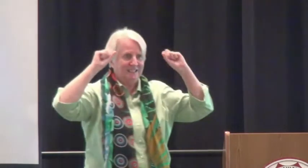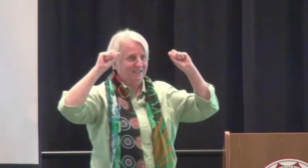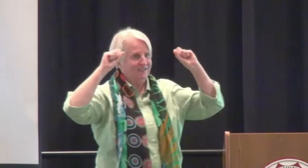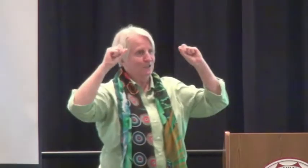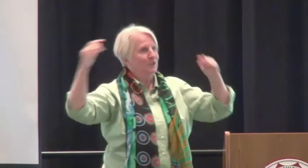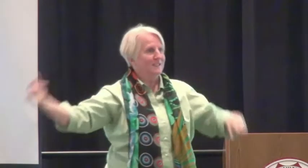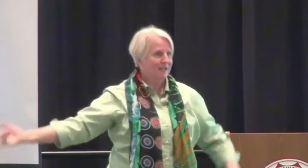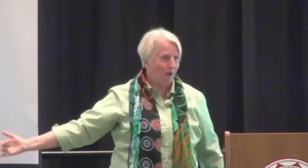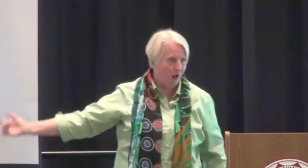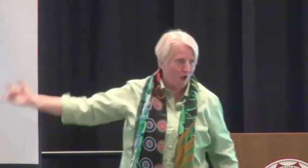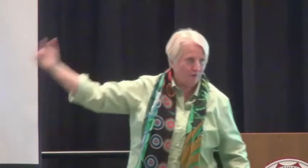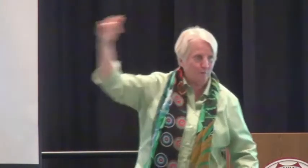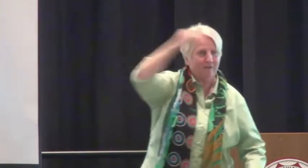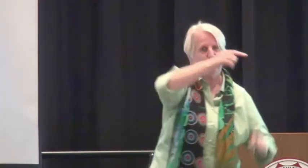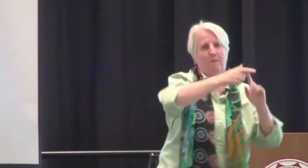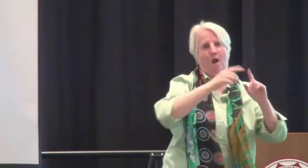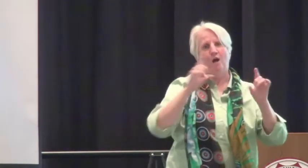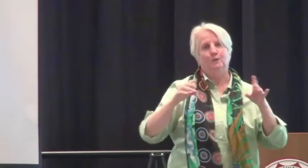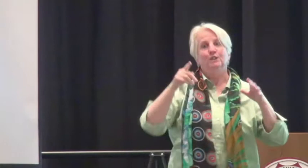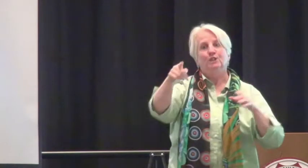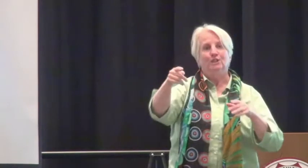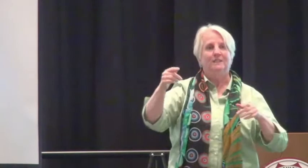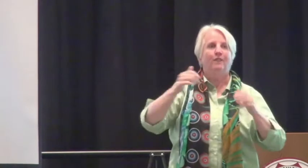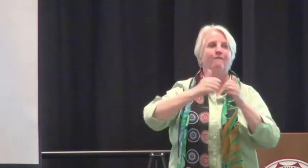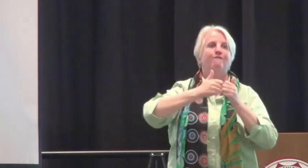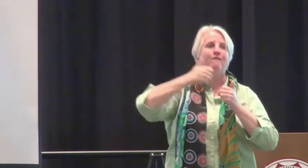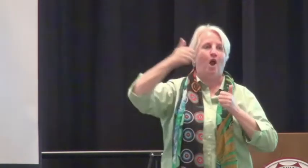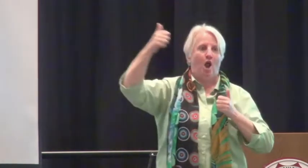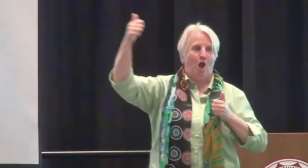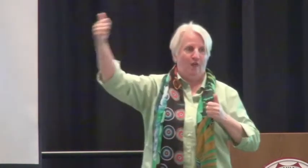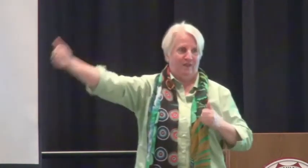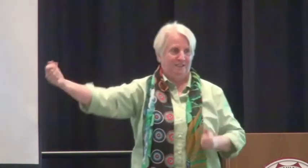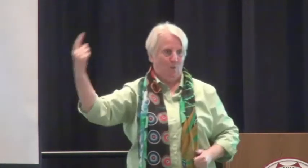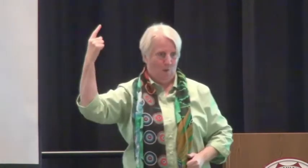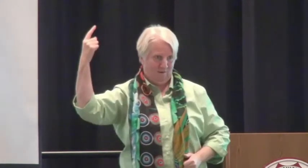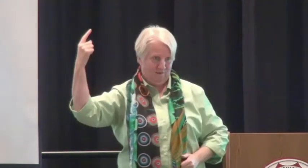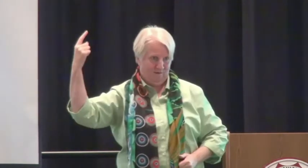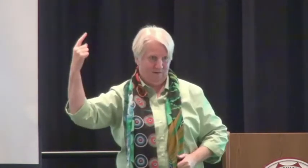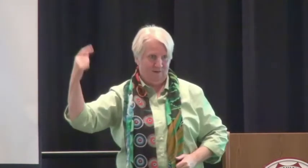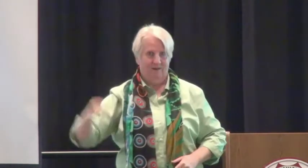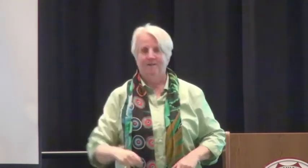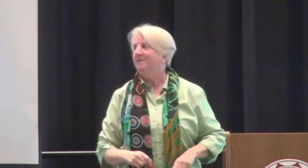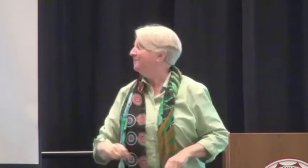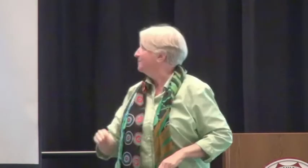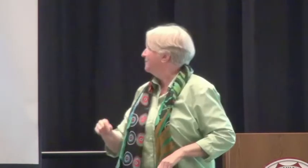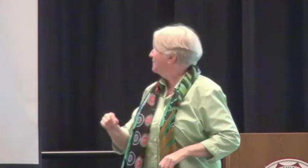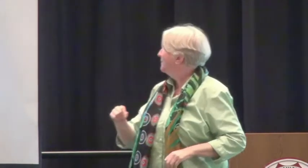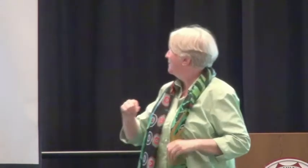Debbie is here in our audience. Thank you for making that long trek. She is the person who's traveled the park